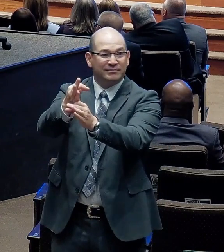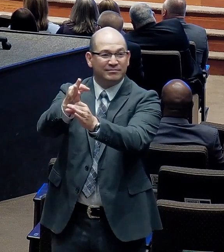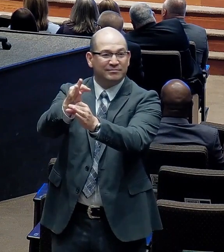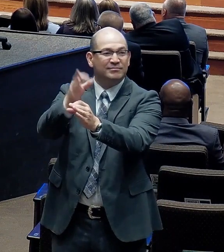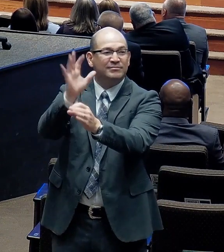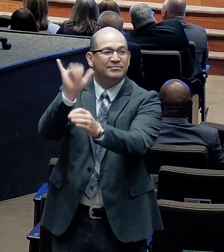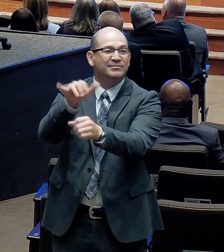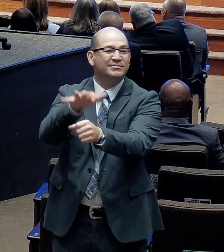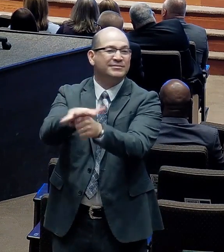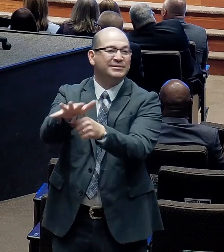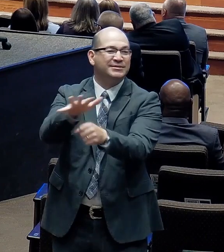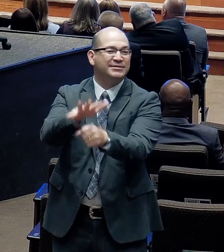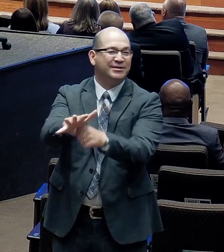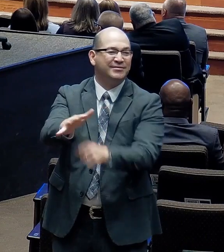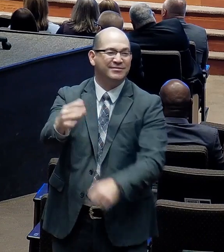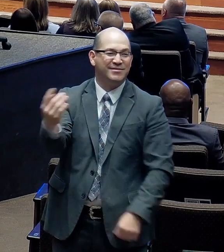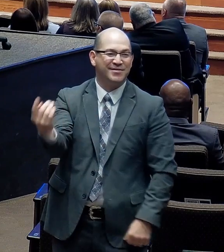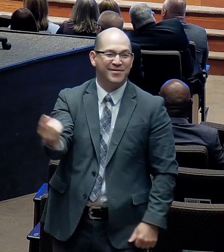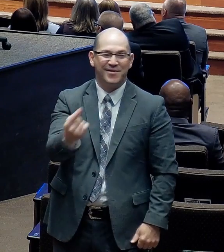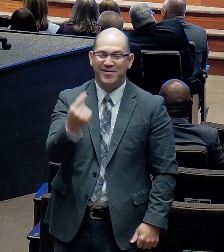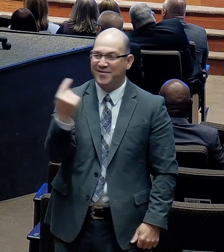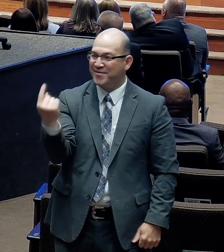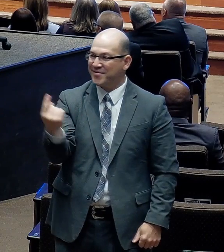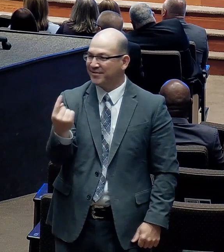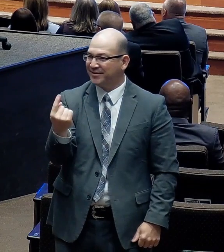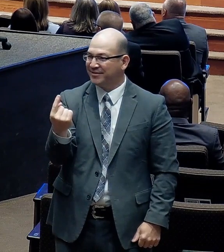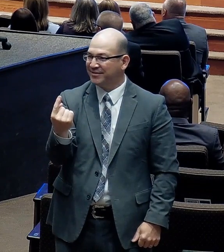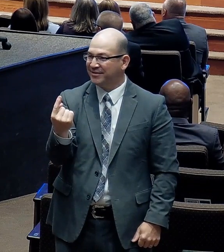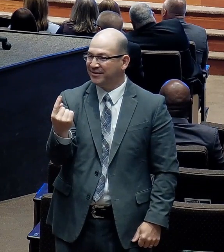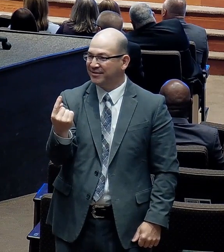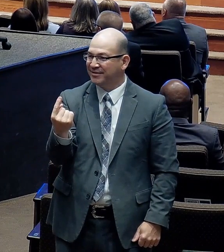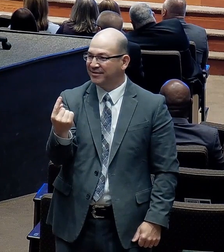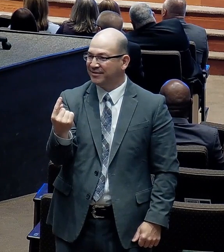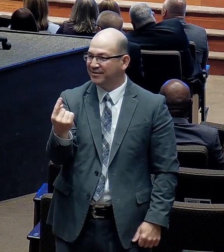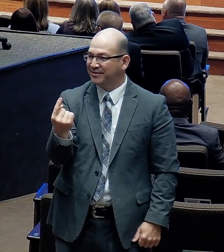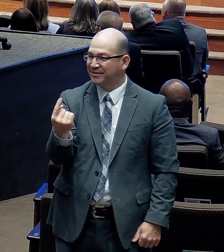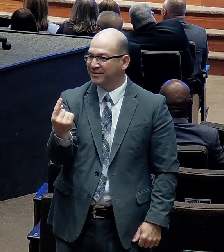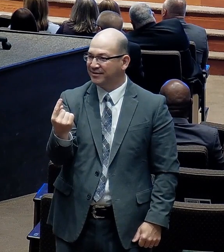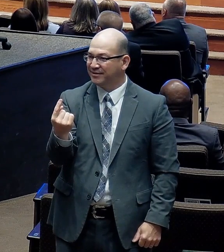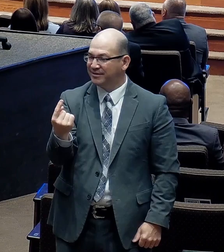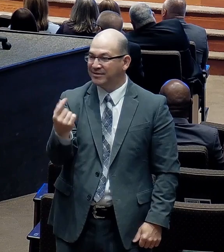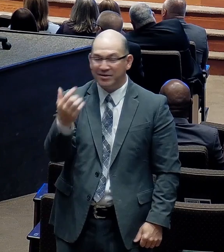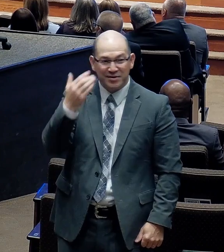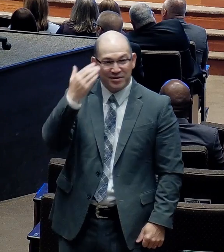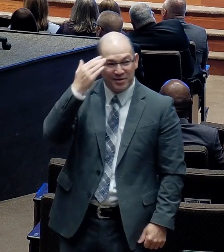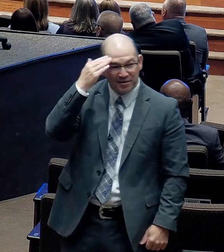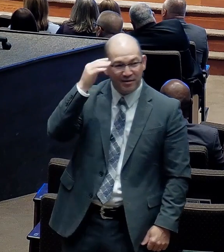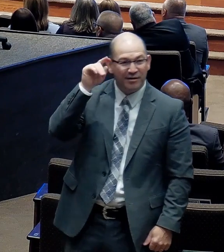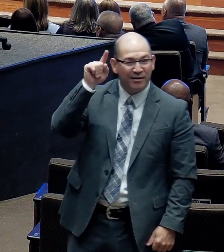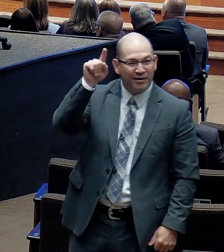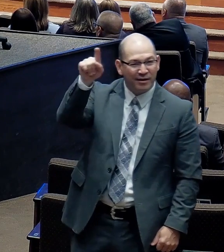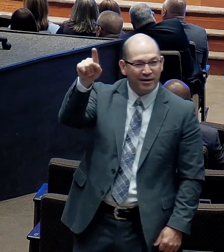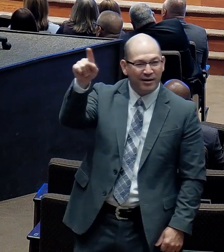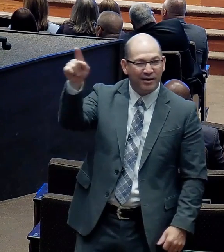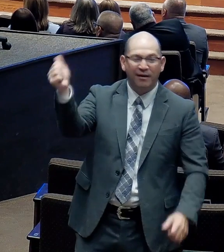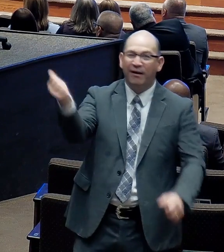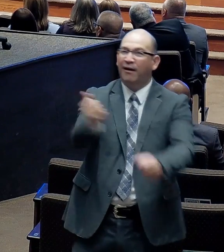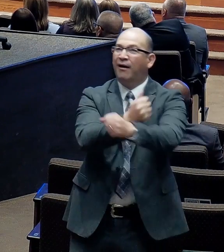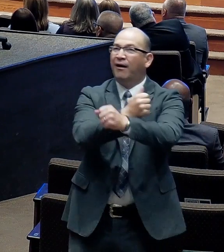somebody's well said. We'll never really realize. That God is all we need. Until he is all that we